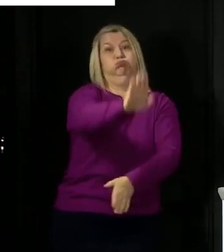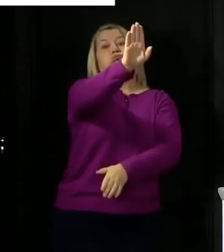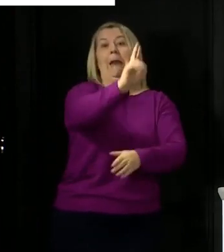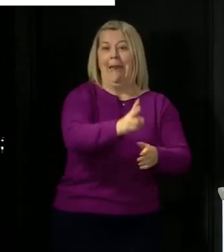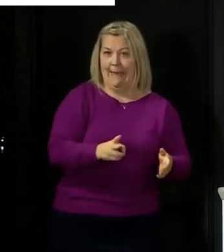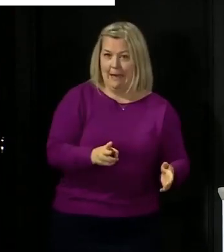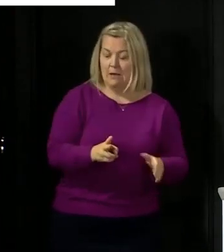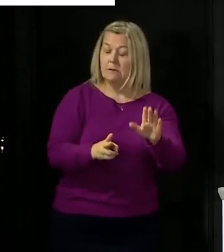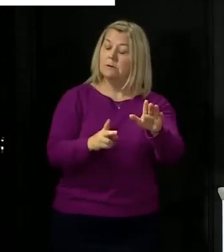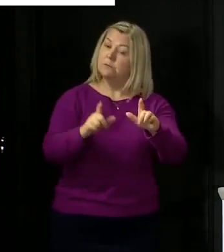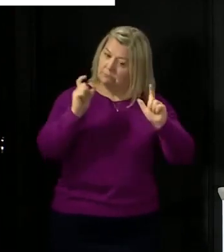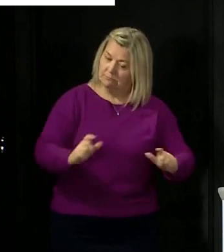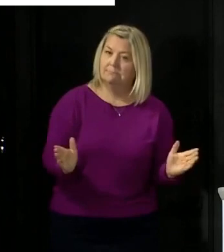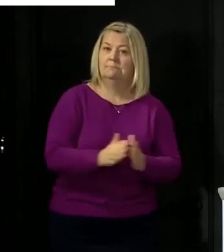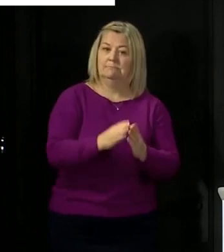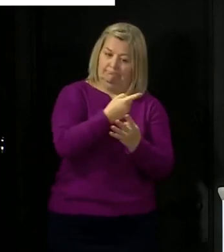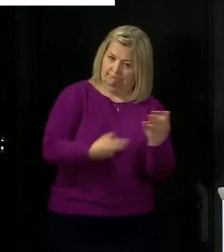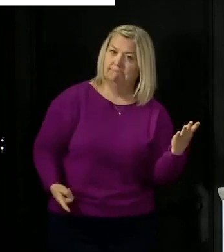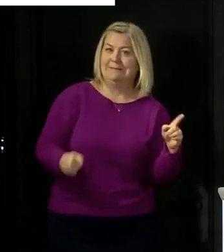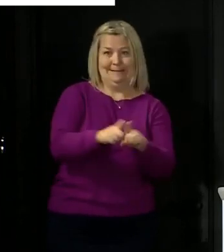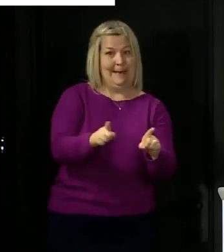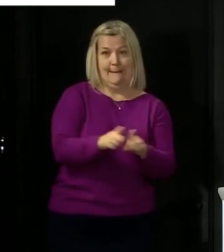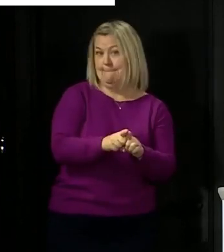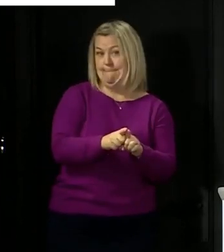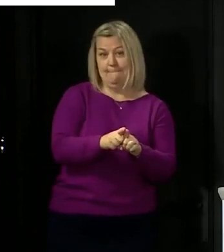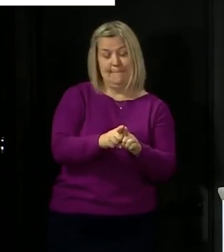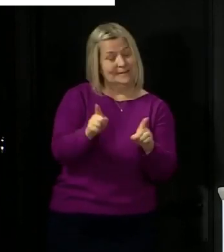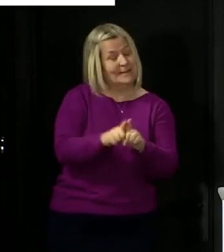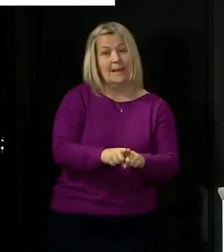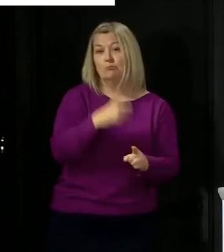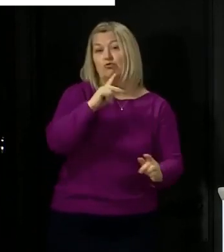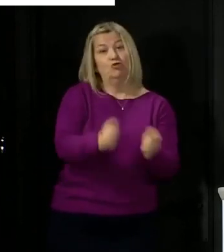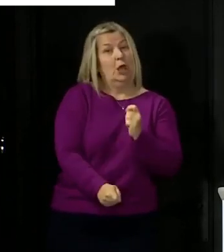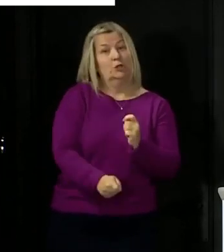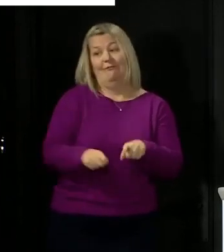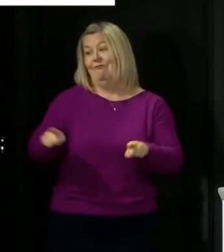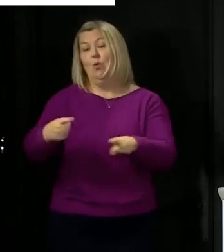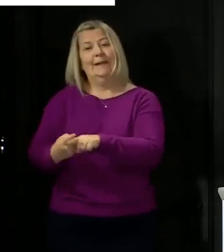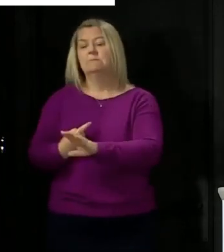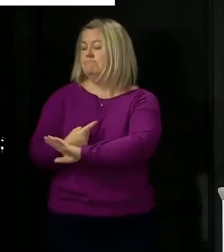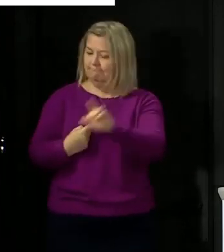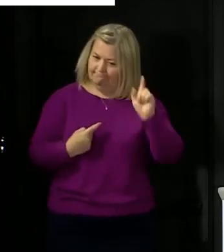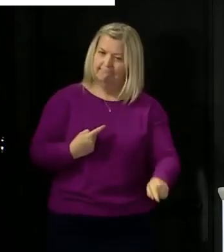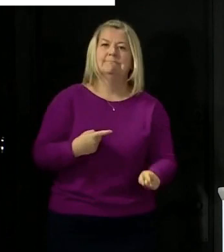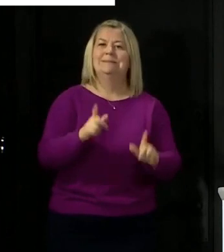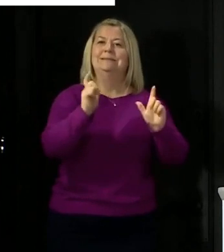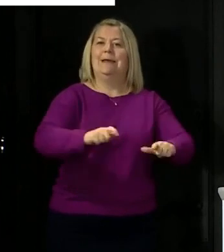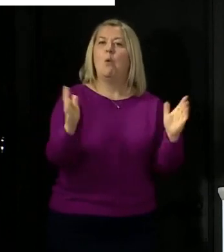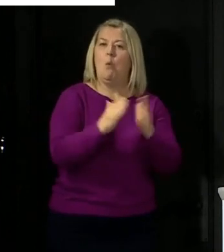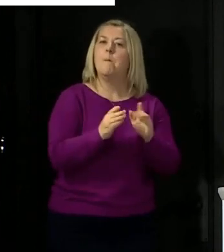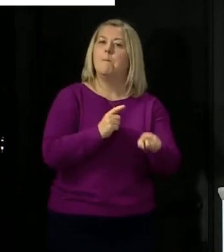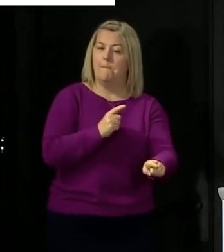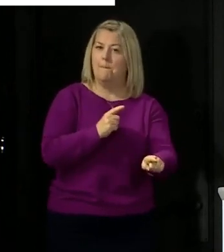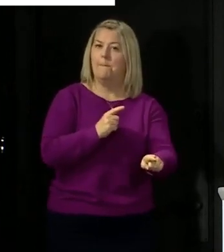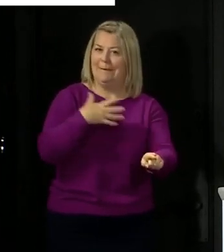restrictions remain in place for now and our key message remains the same. We need you to stay at home. We do